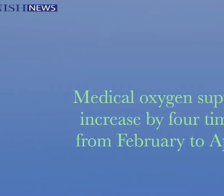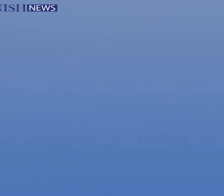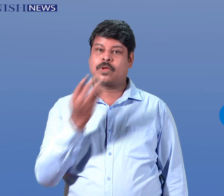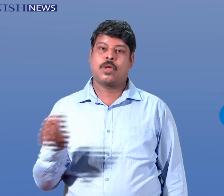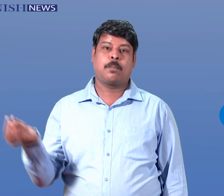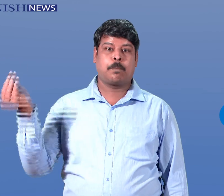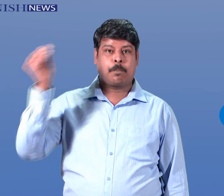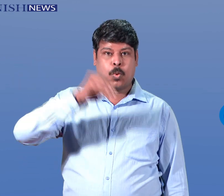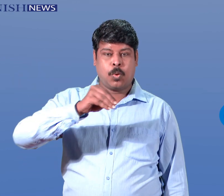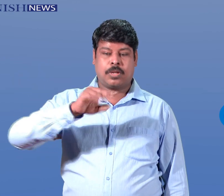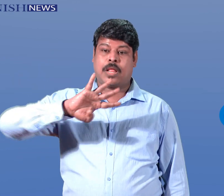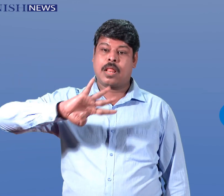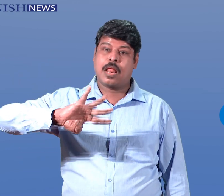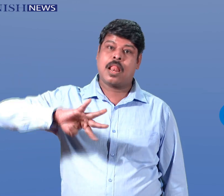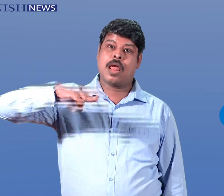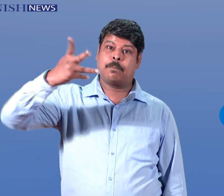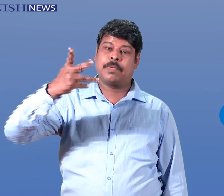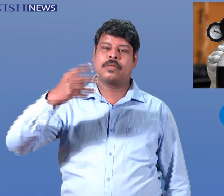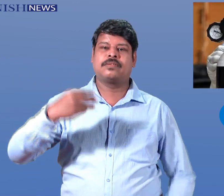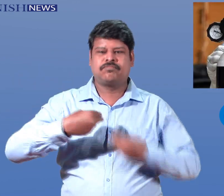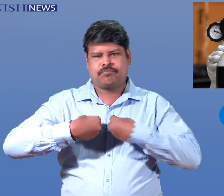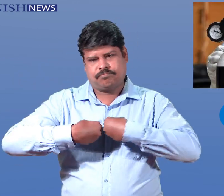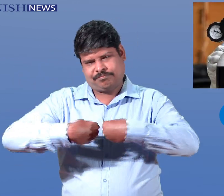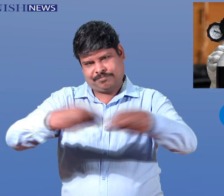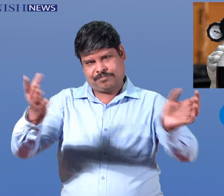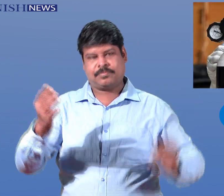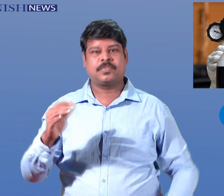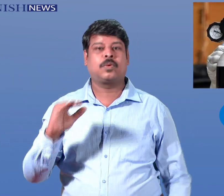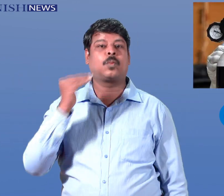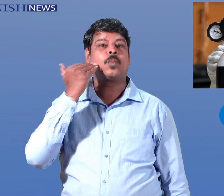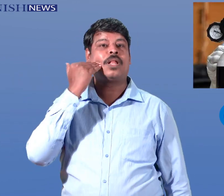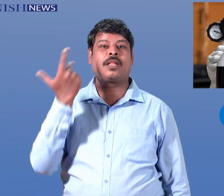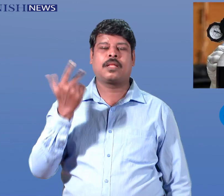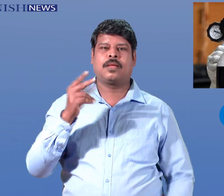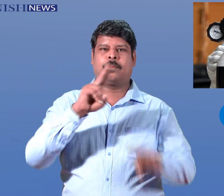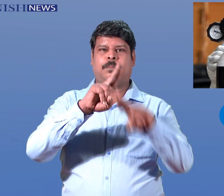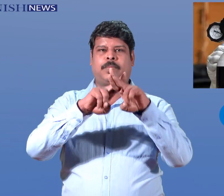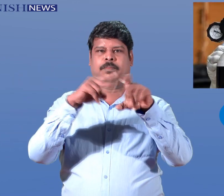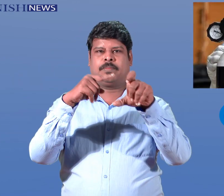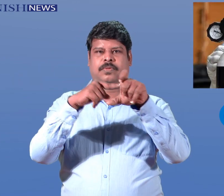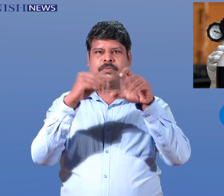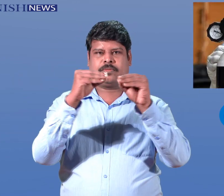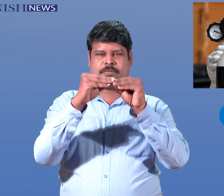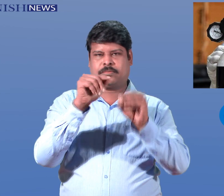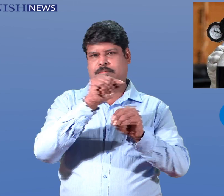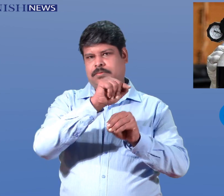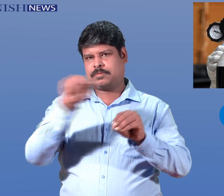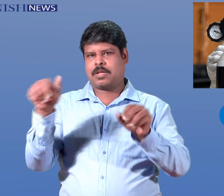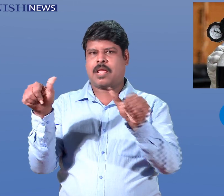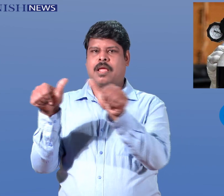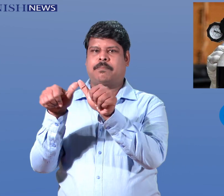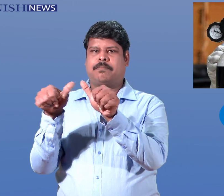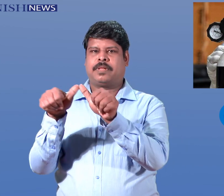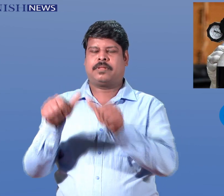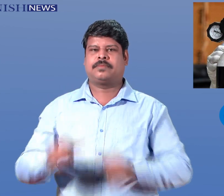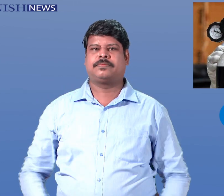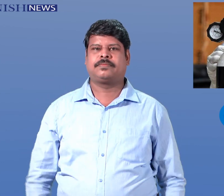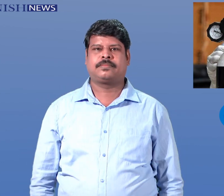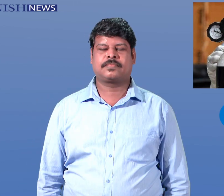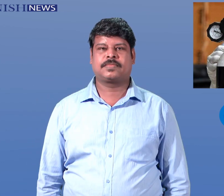The medical oxygen supply has been increased from 1,273 metric tons in a day in